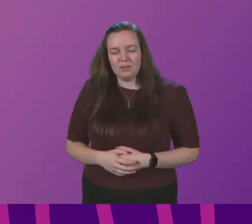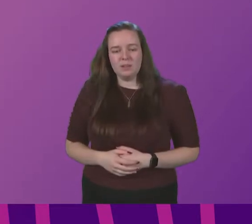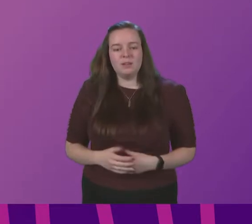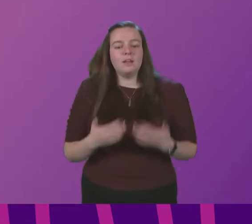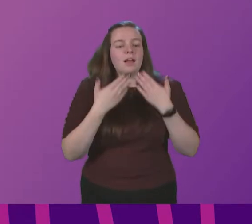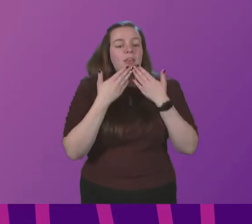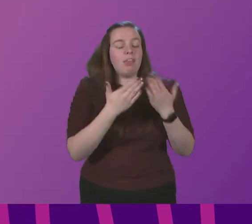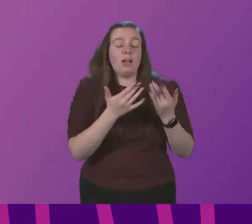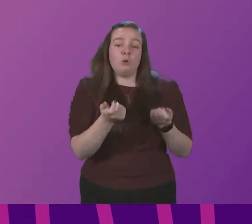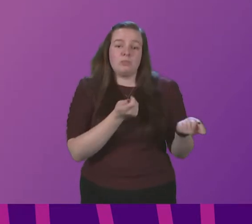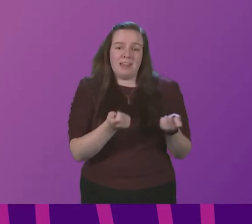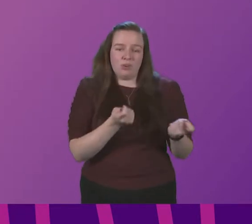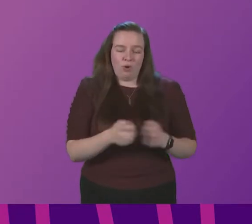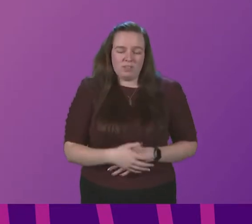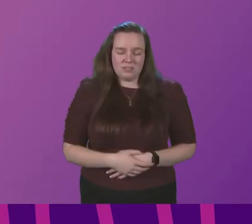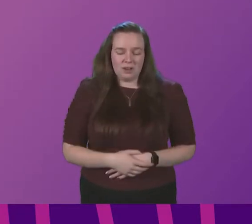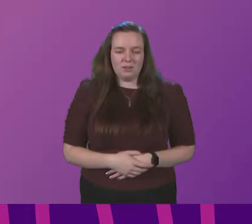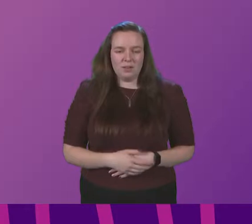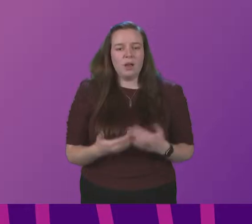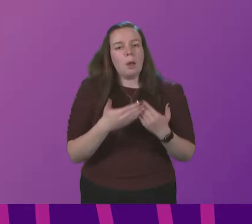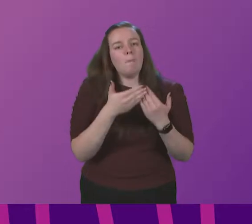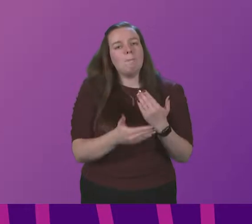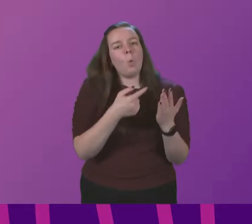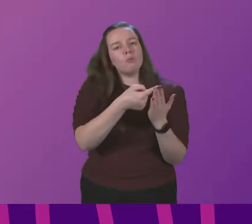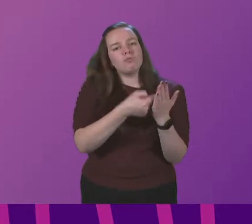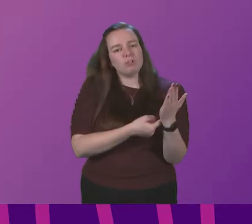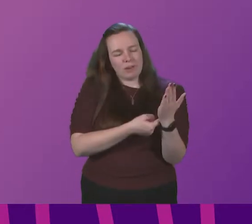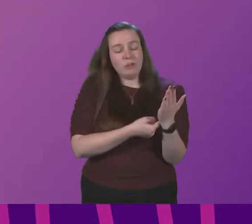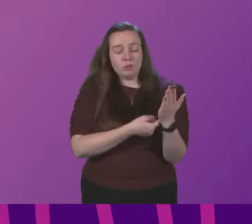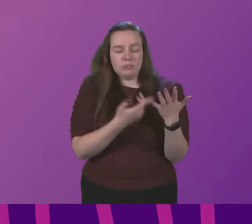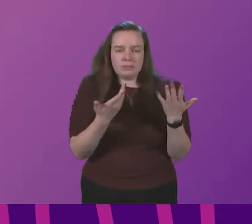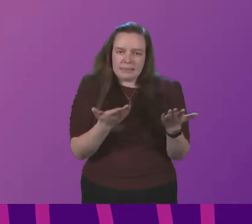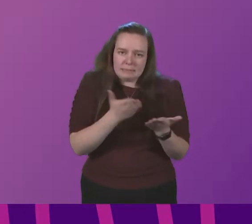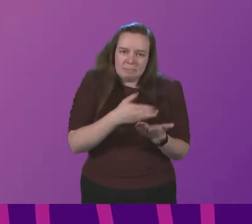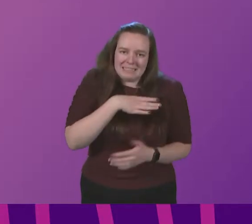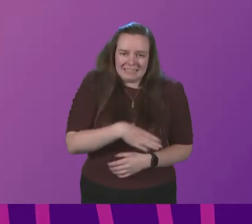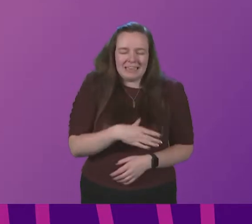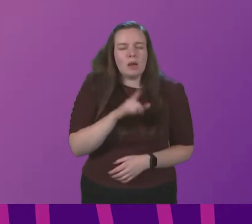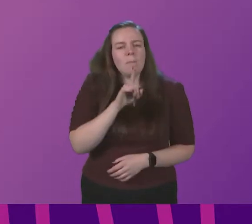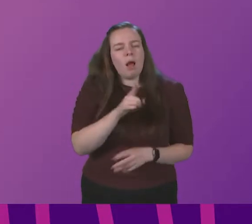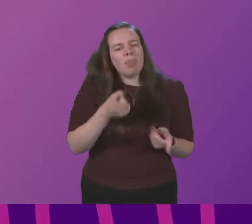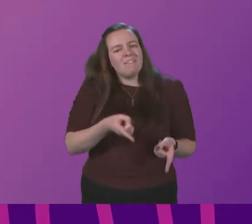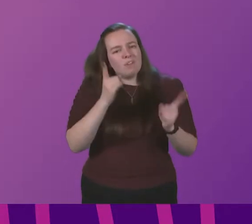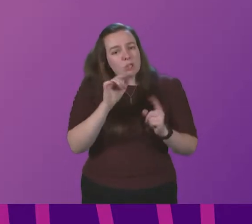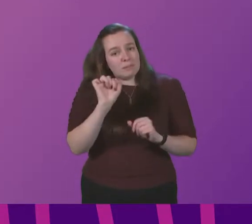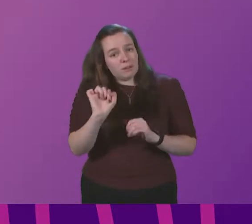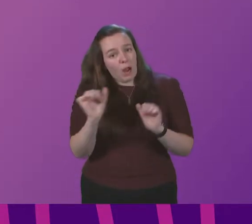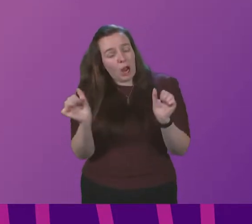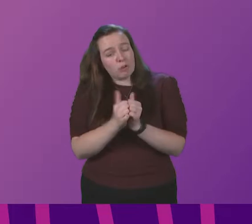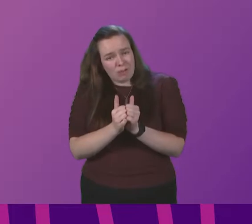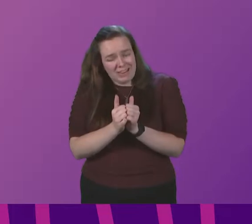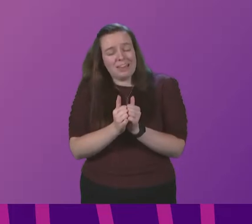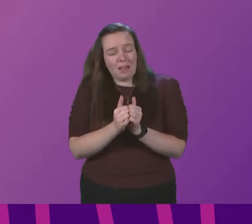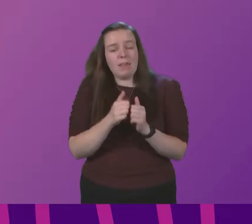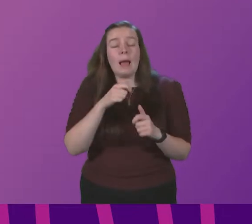Thank you presiding officer further restrictions are clearly necessary but does the first minister agree that